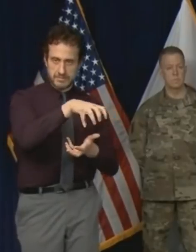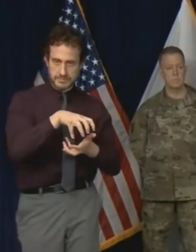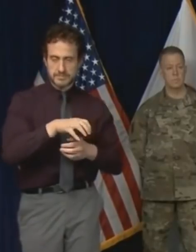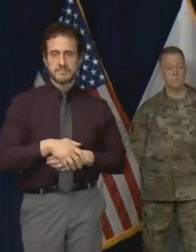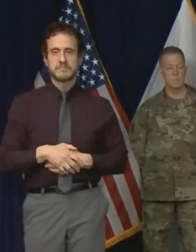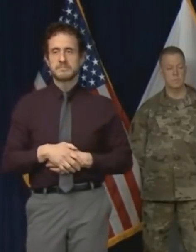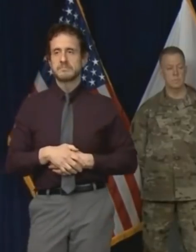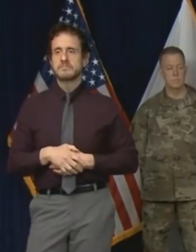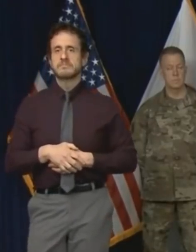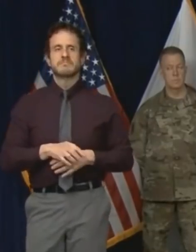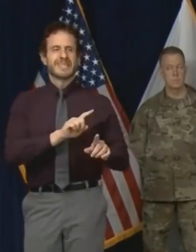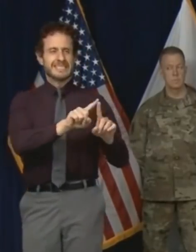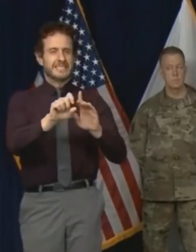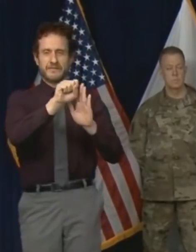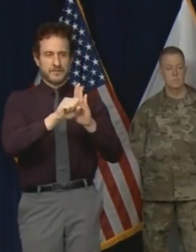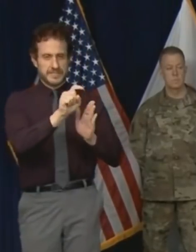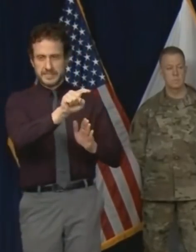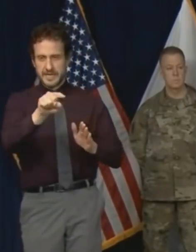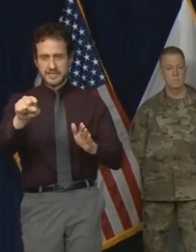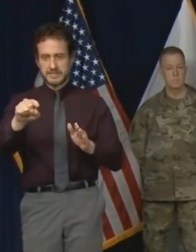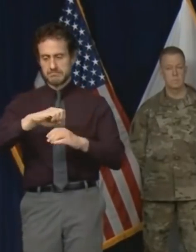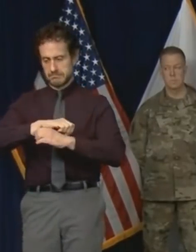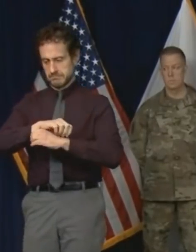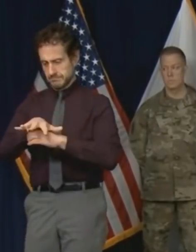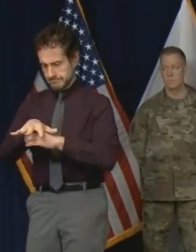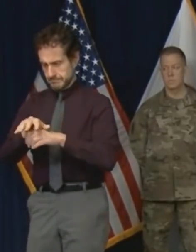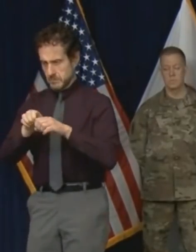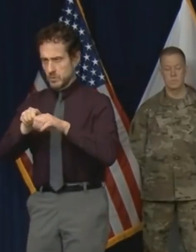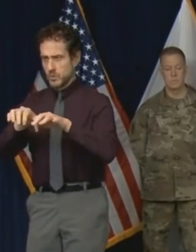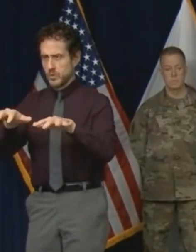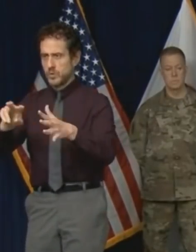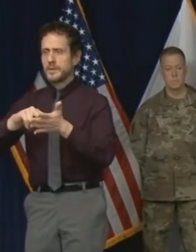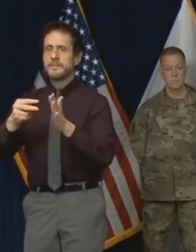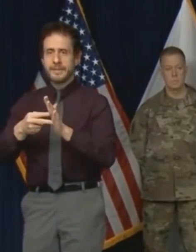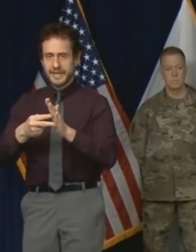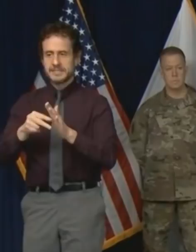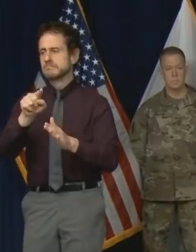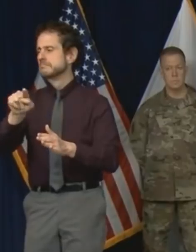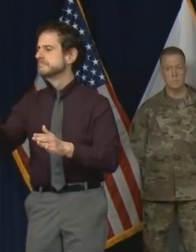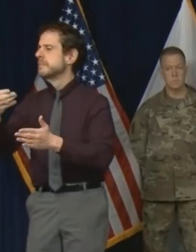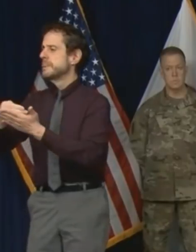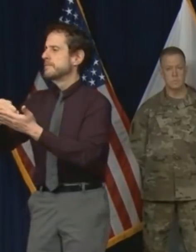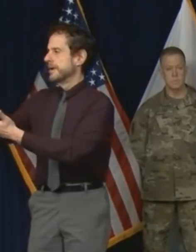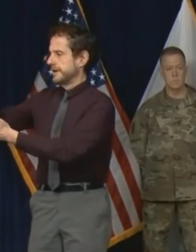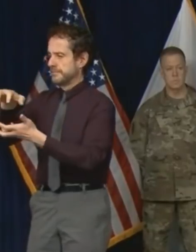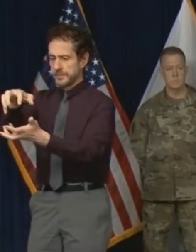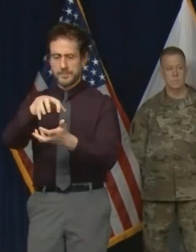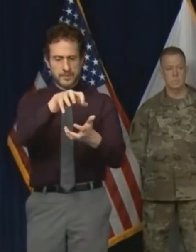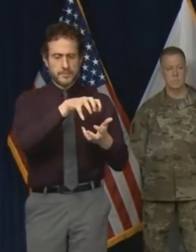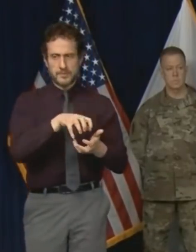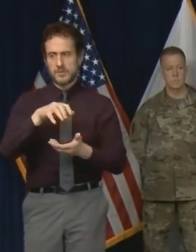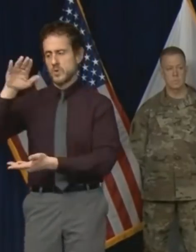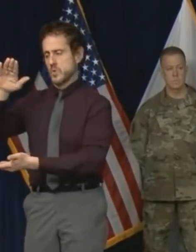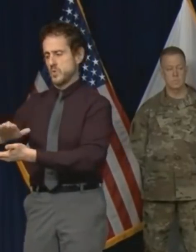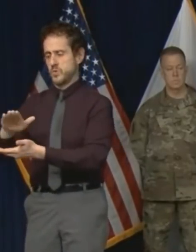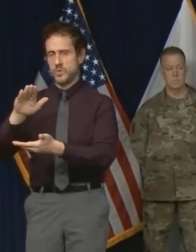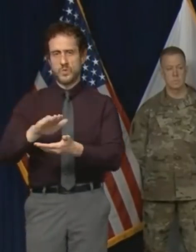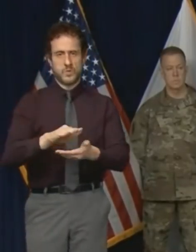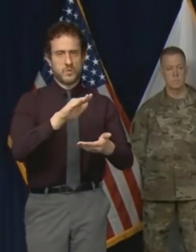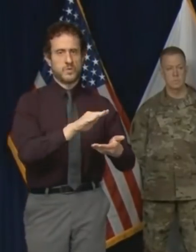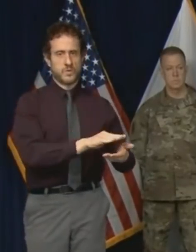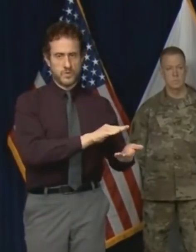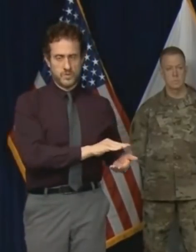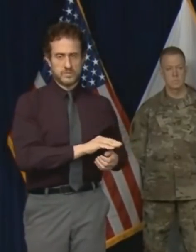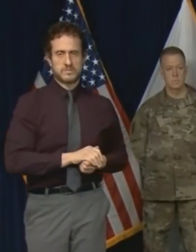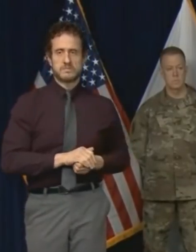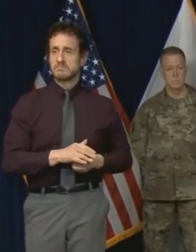the coronavirus pandemic has substantially disrupted those revenue sources. That's true regardless of political